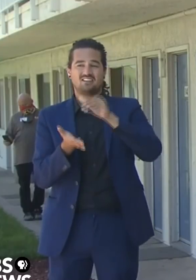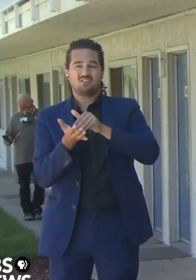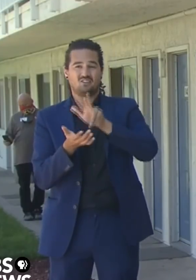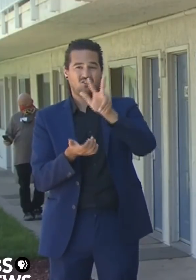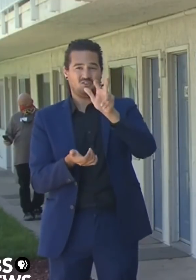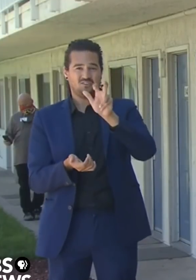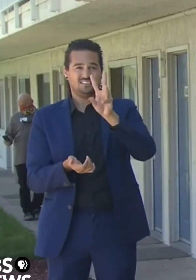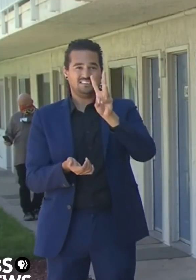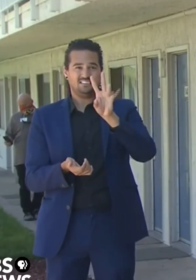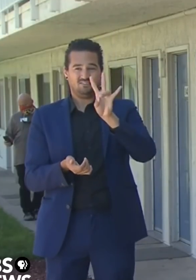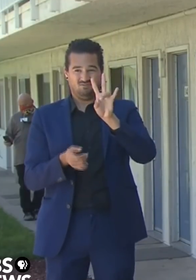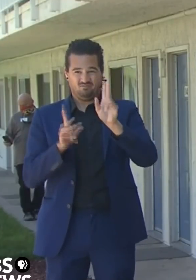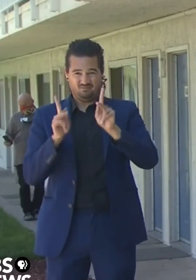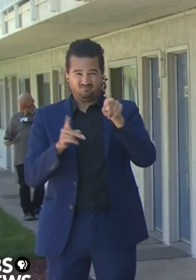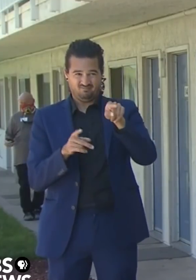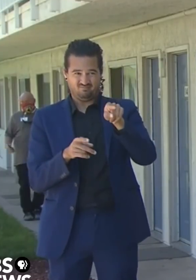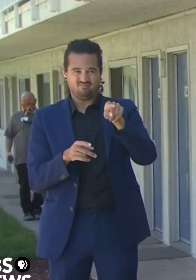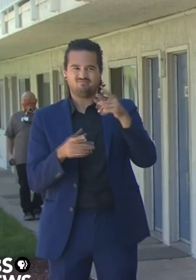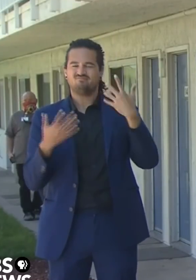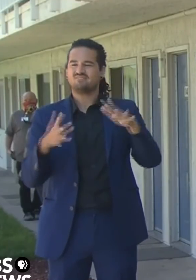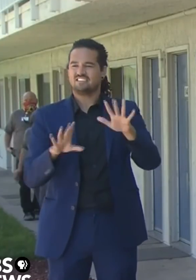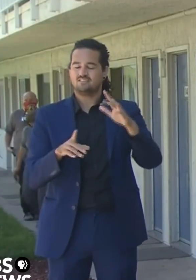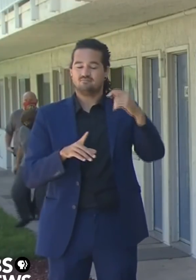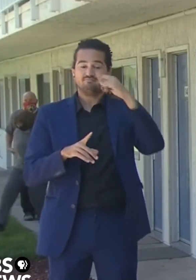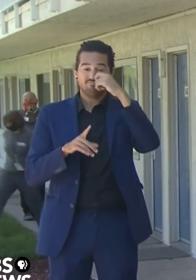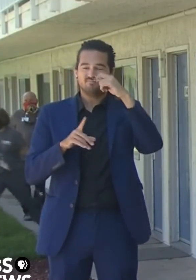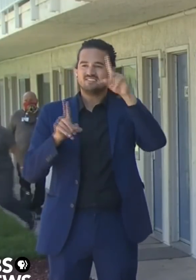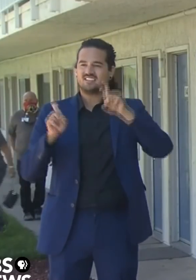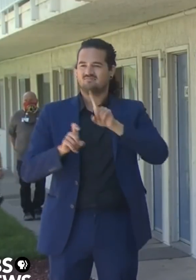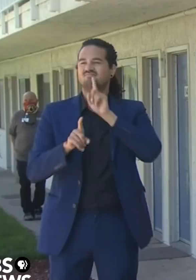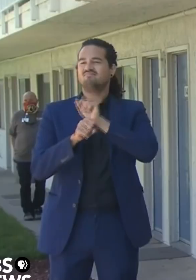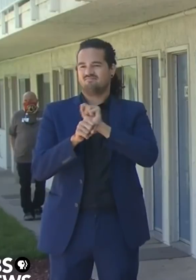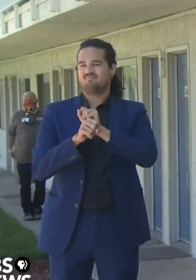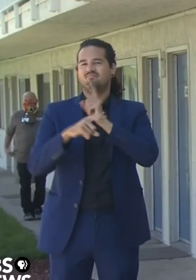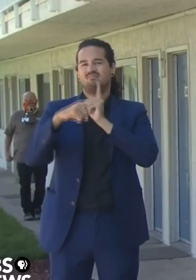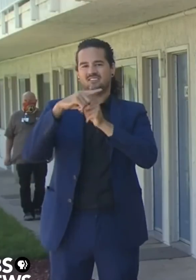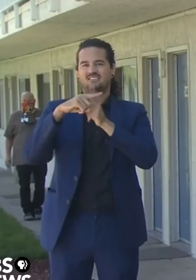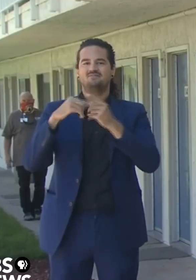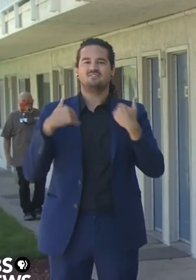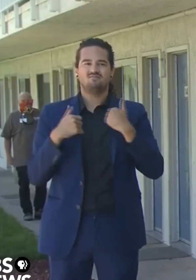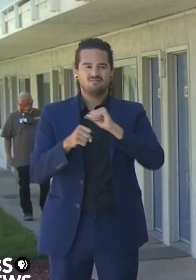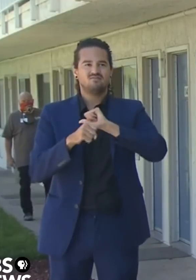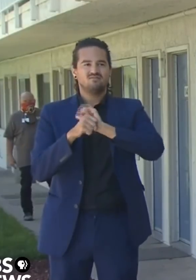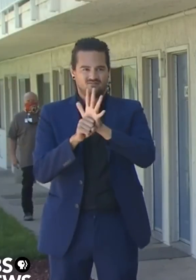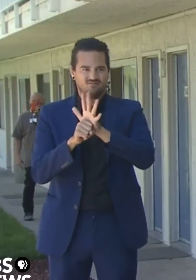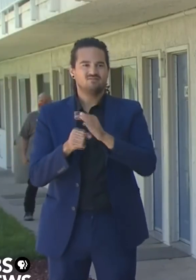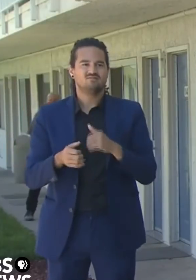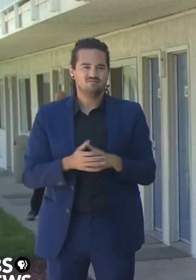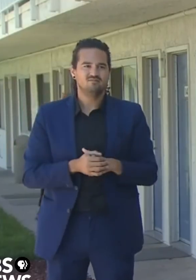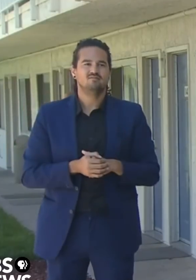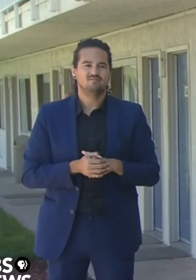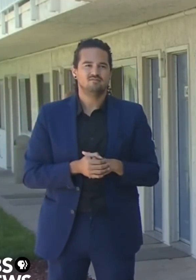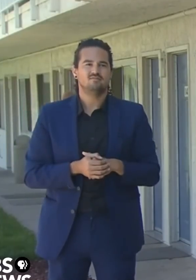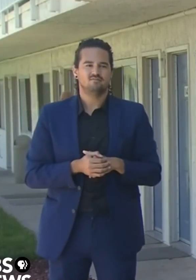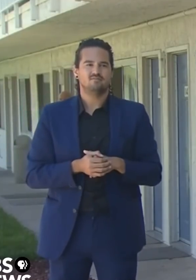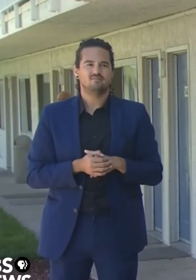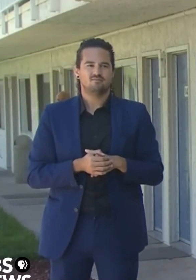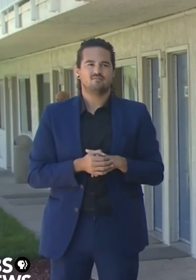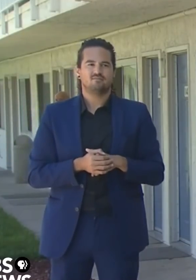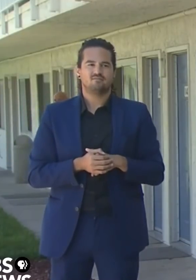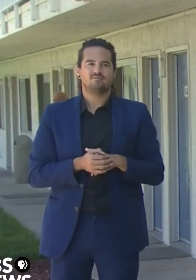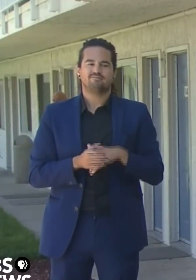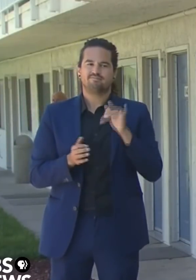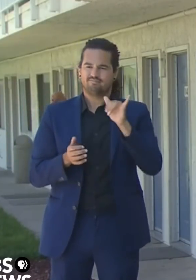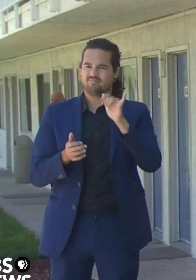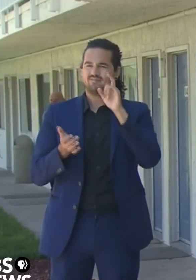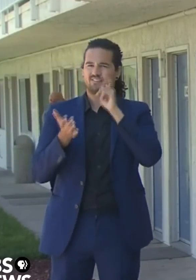individuals that tested positive for COVID-19. We have seen an increase of the total number of positive cases cases